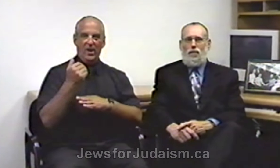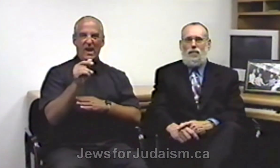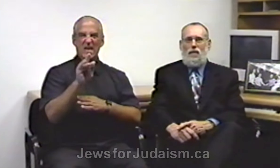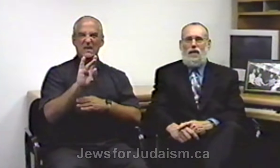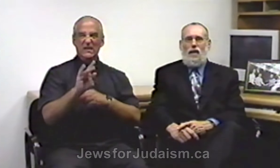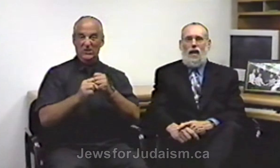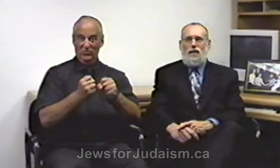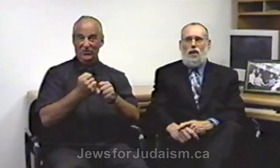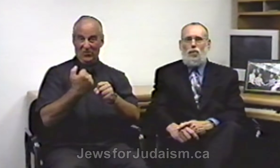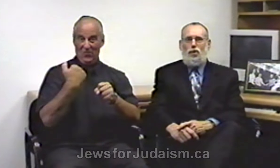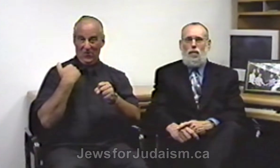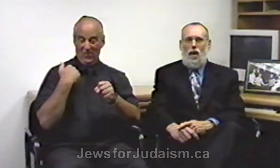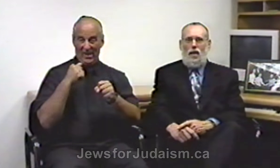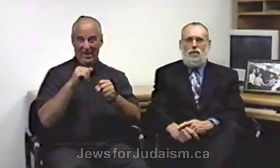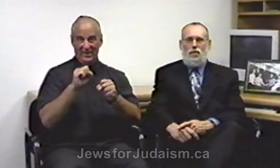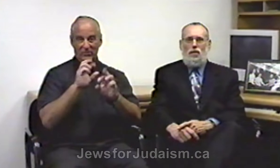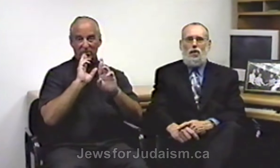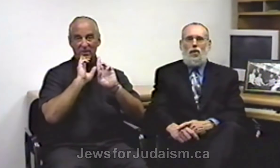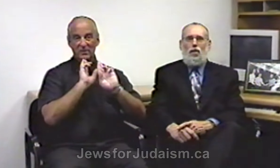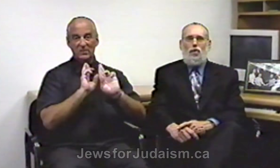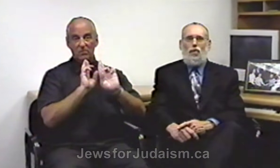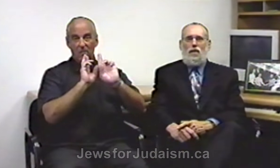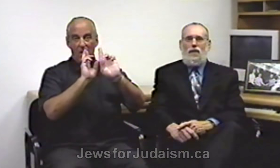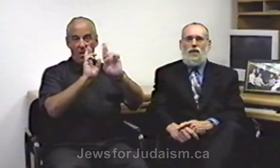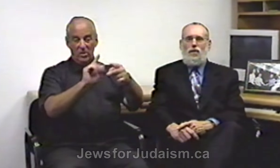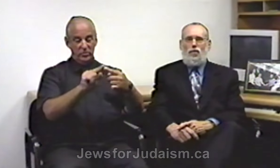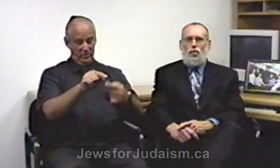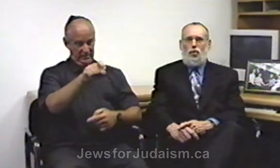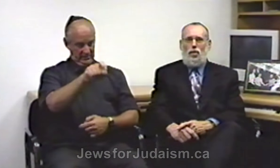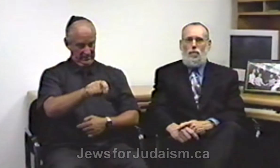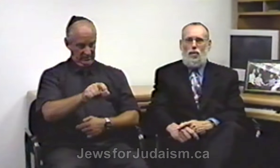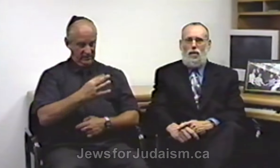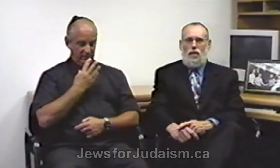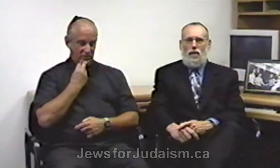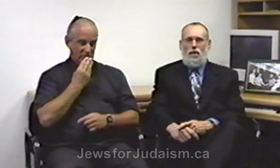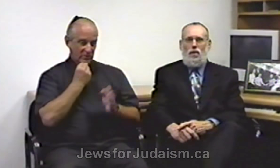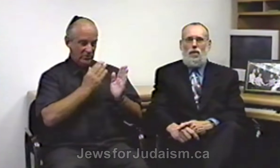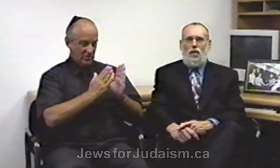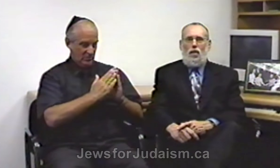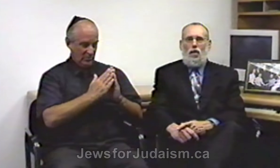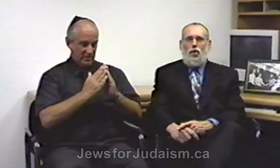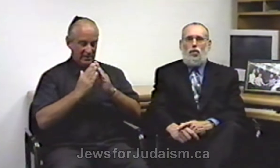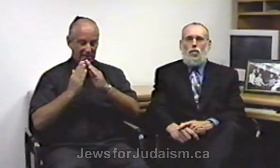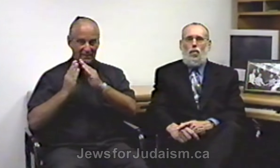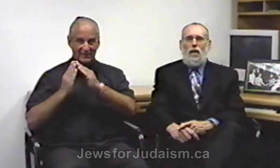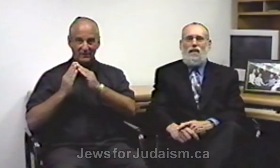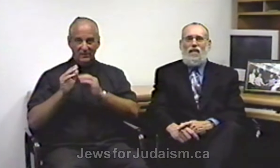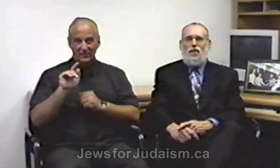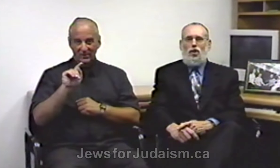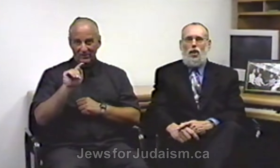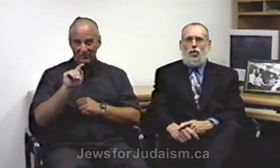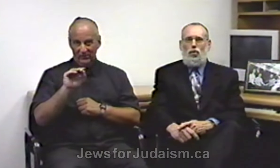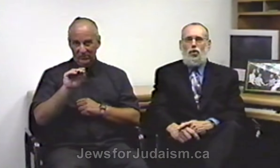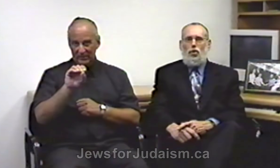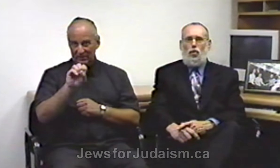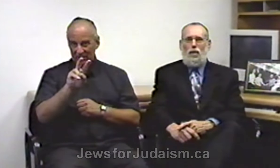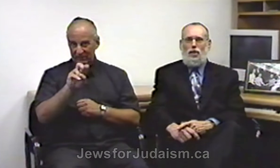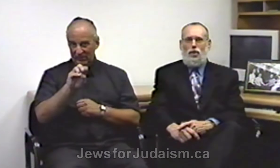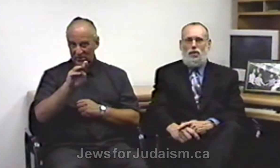as a response to the needs of the Jewish community, to evangelical Christians